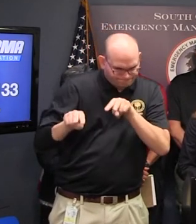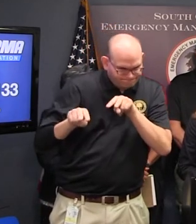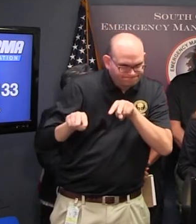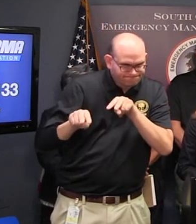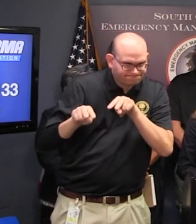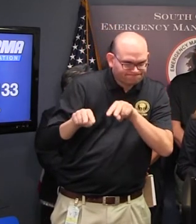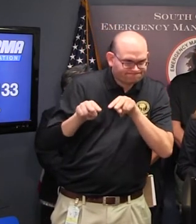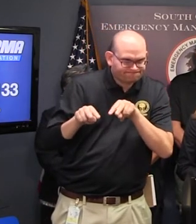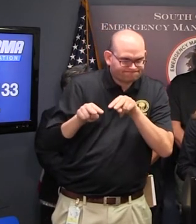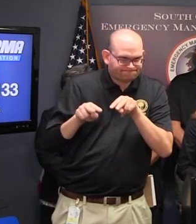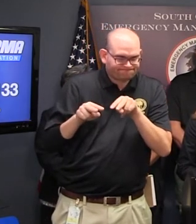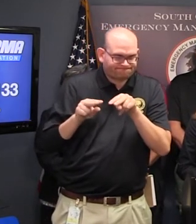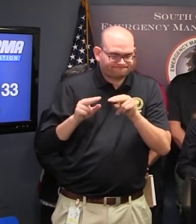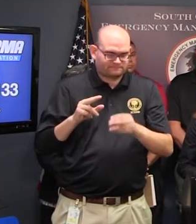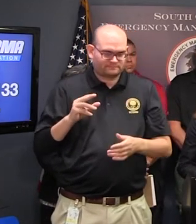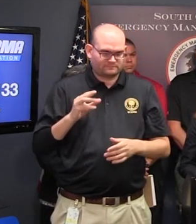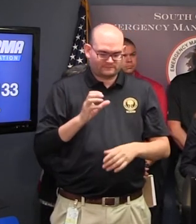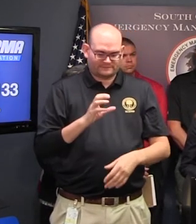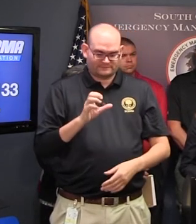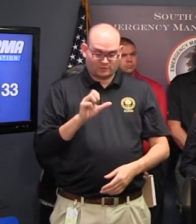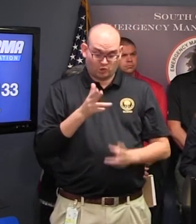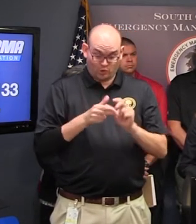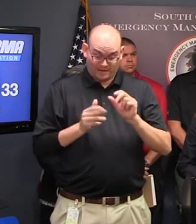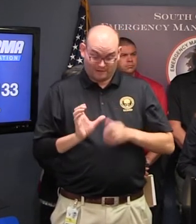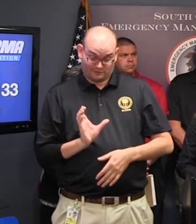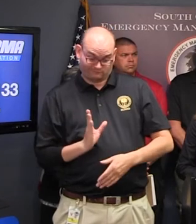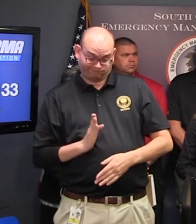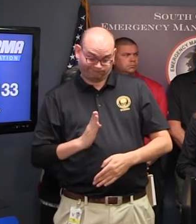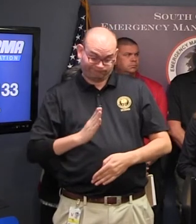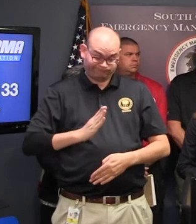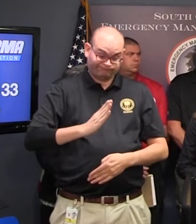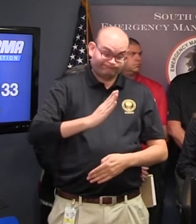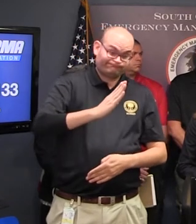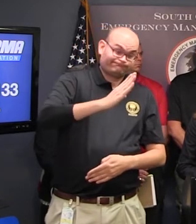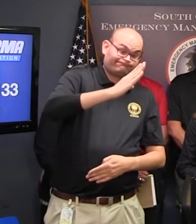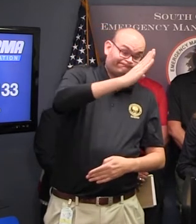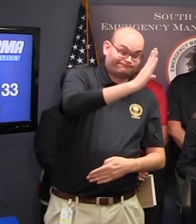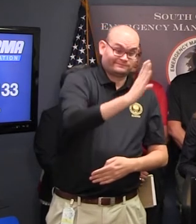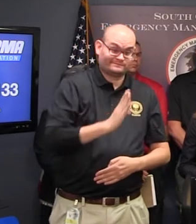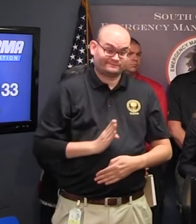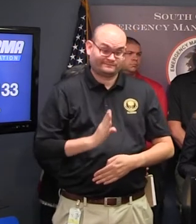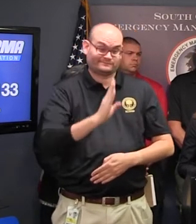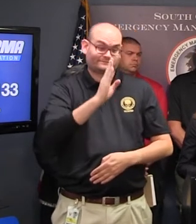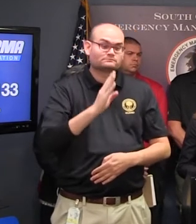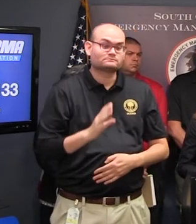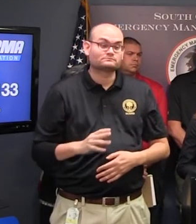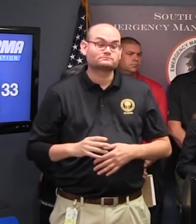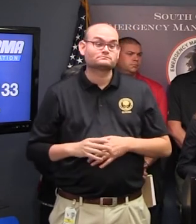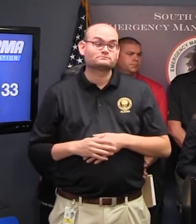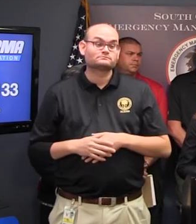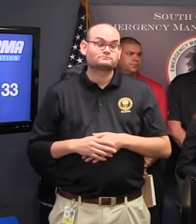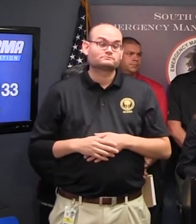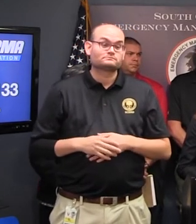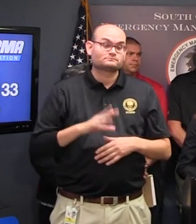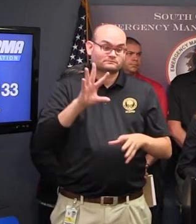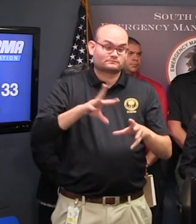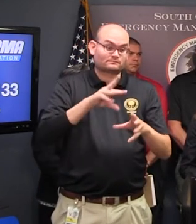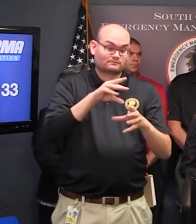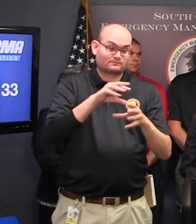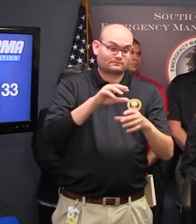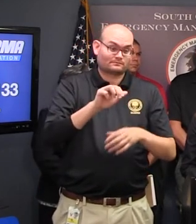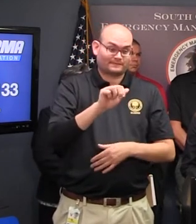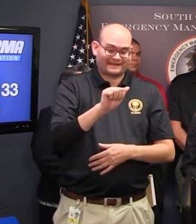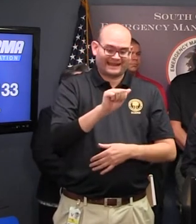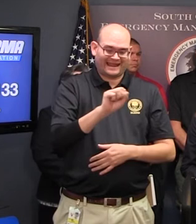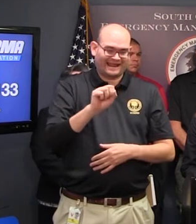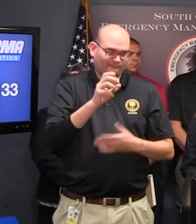this is assets that are comprised of both state resources and in partnership with firefighters throughout our